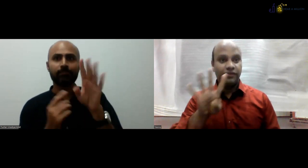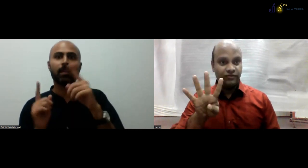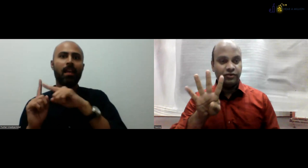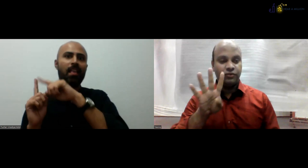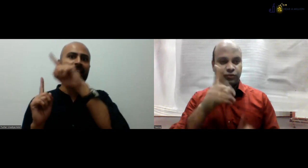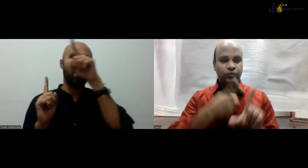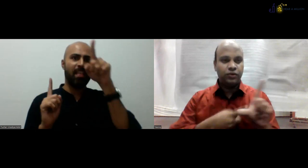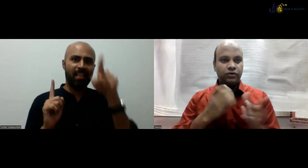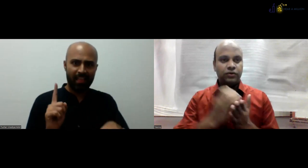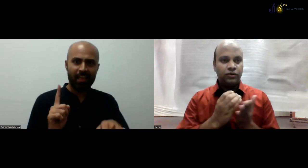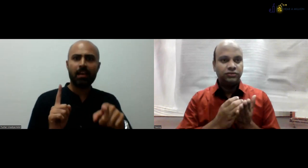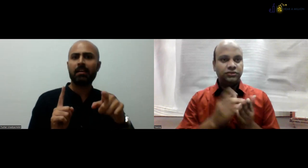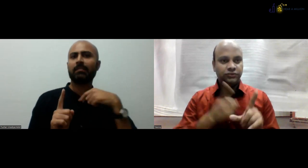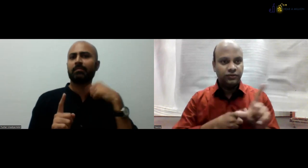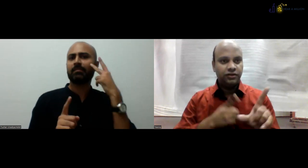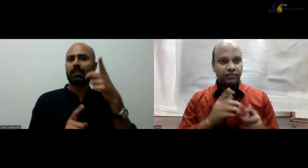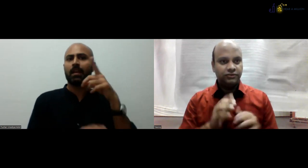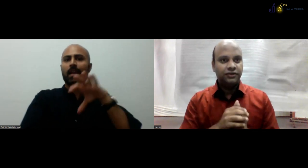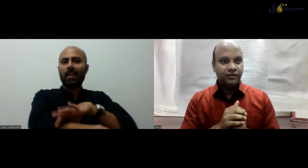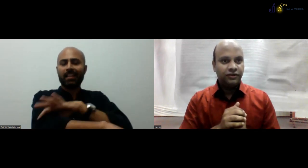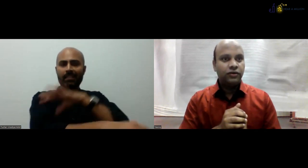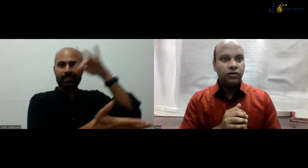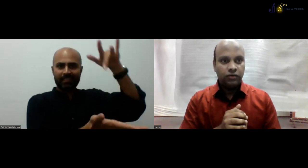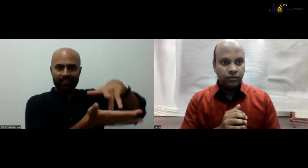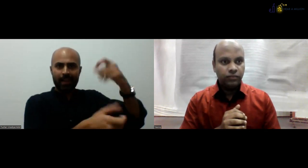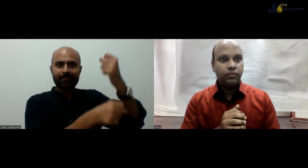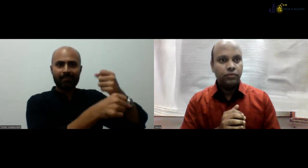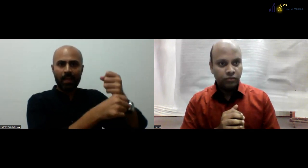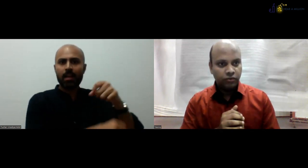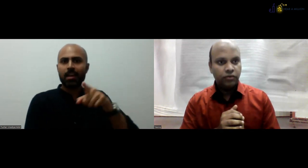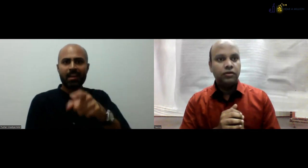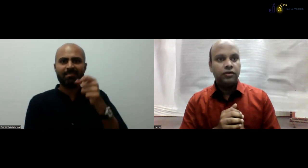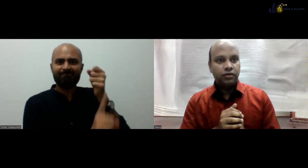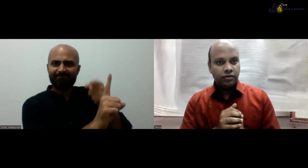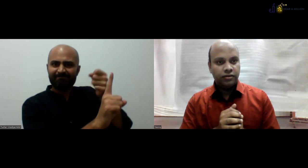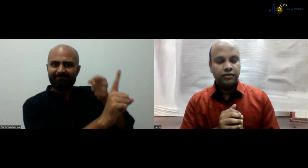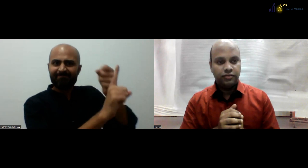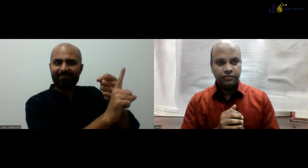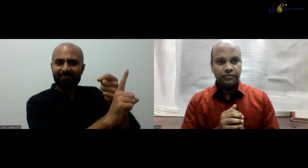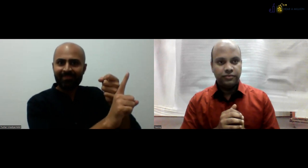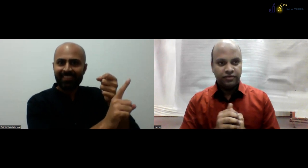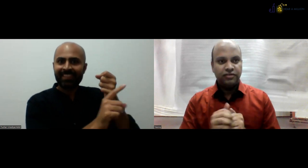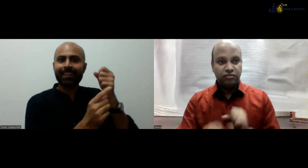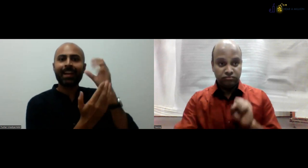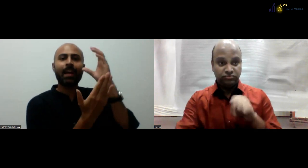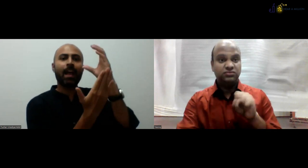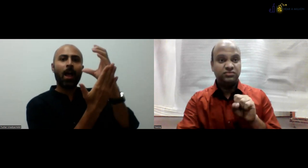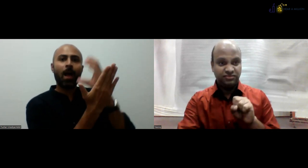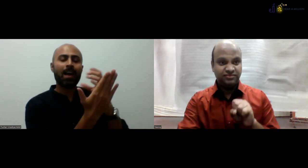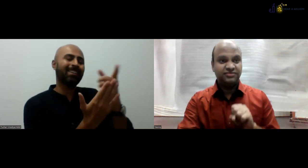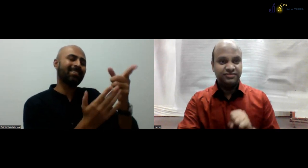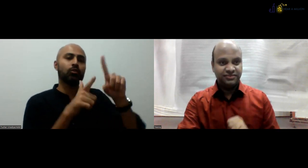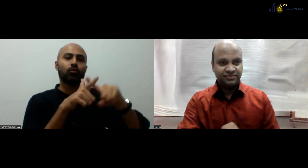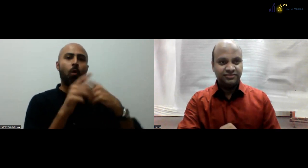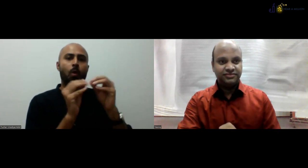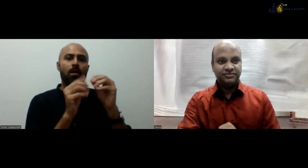completed in 2014. Okay. So I saw 2014 somewhere in Rajasthan. You have been advocating with the